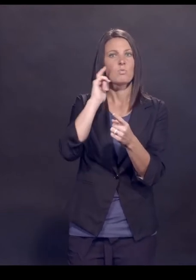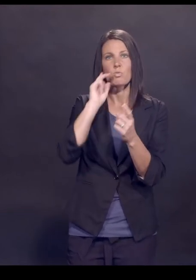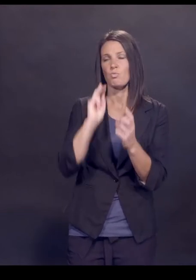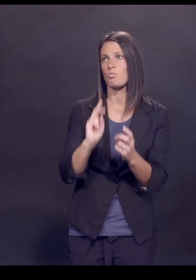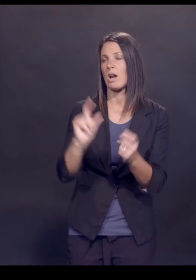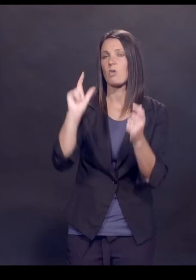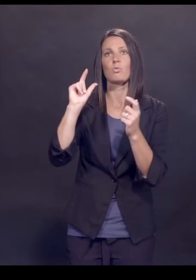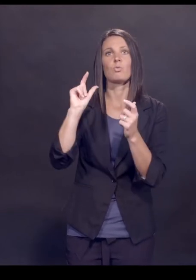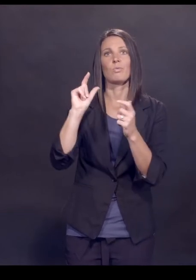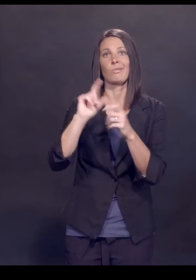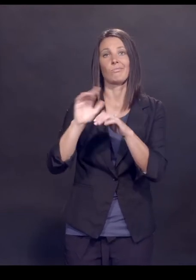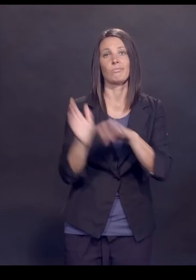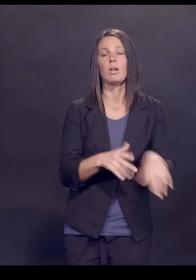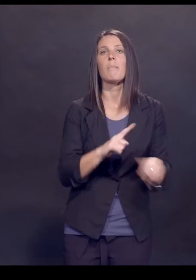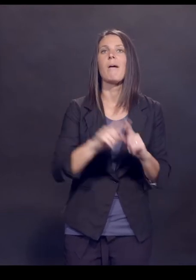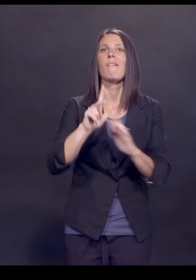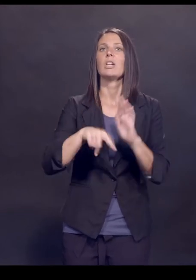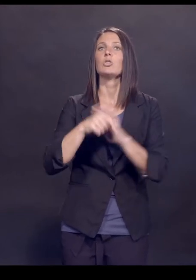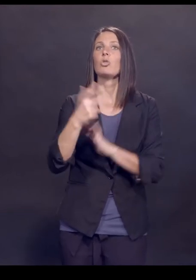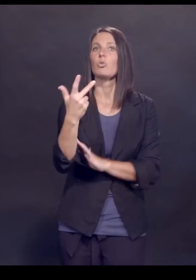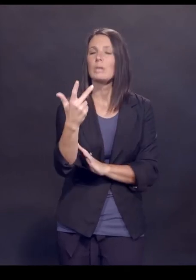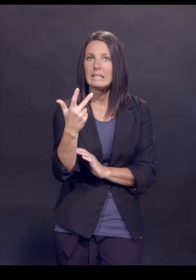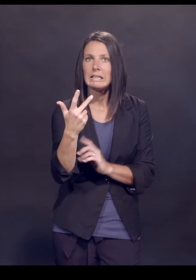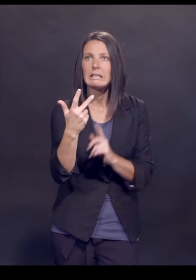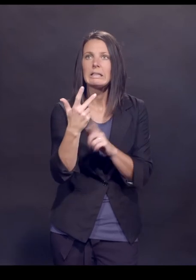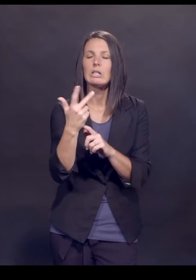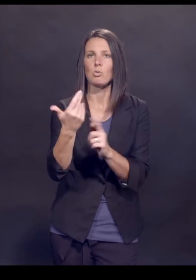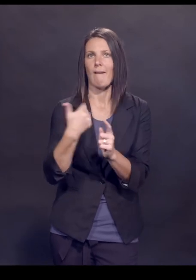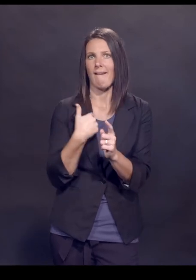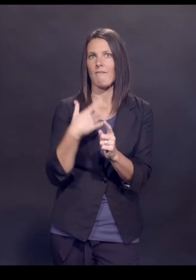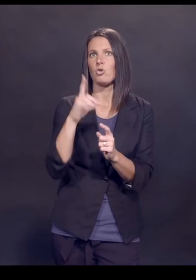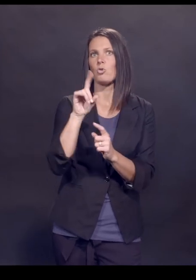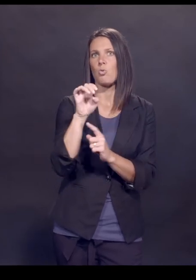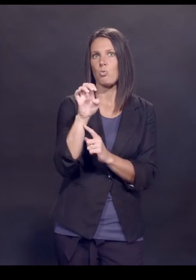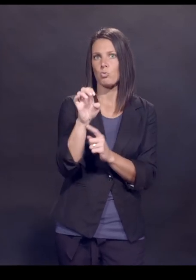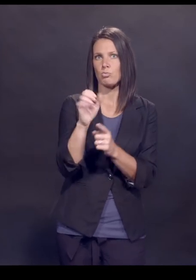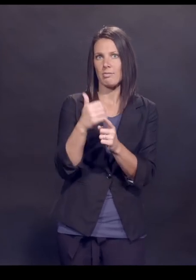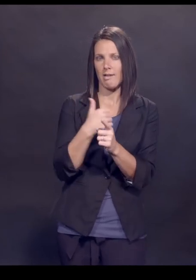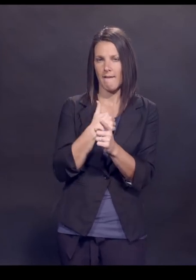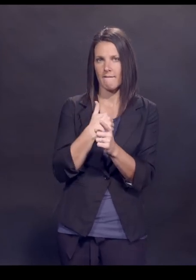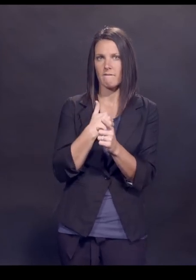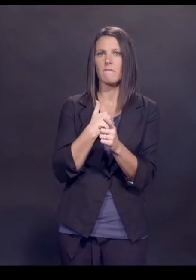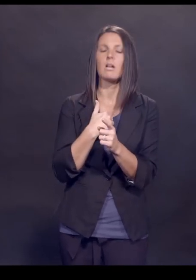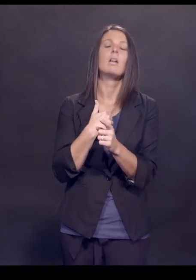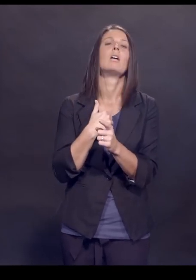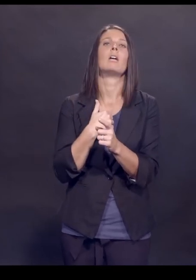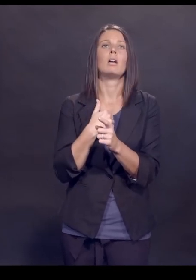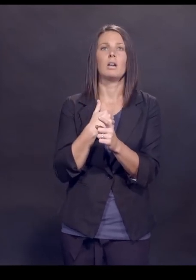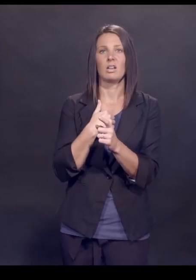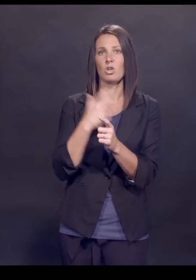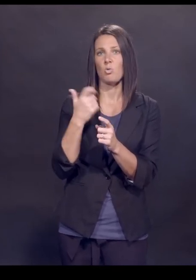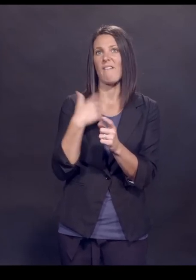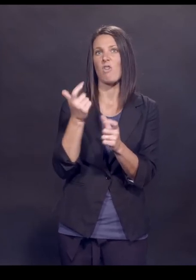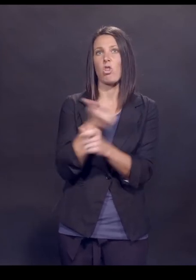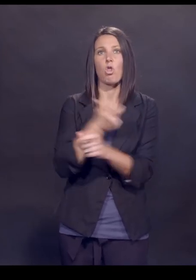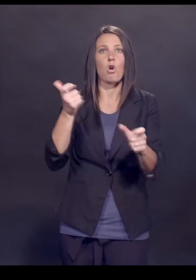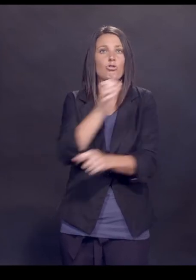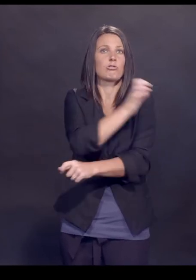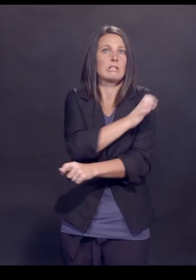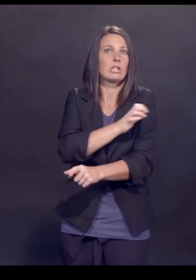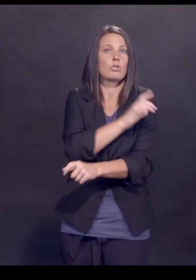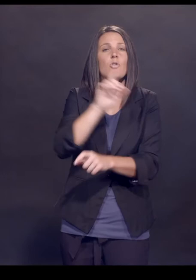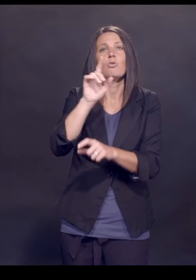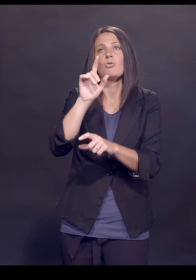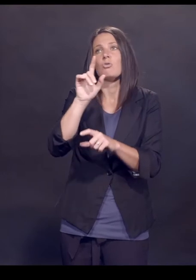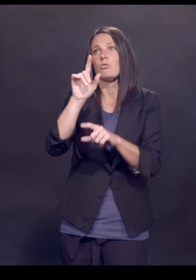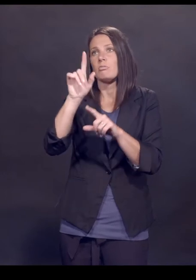to phase three. And phase three is now you have your dose. You have your dosing interval and you do a large clinical trial where you give